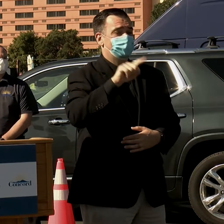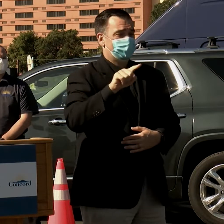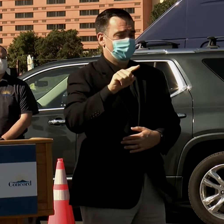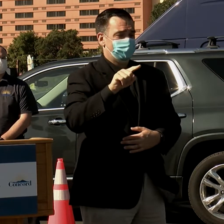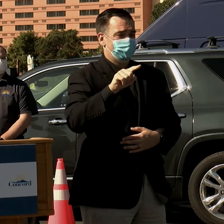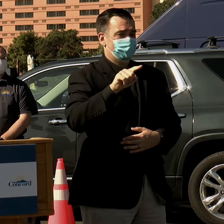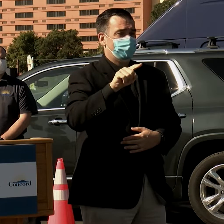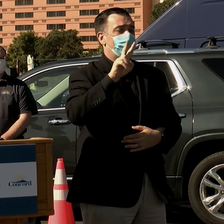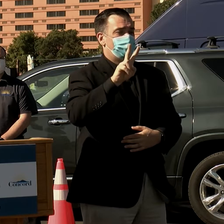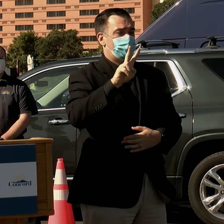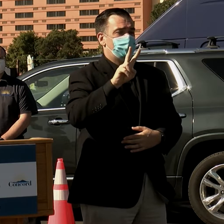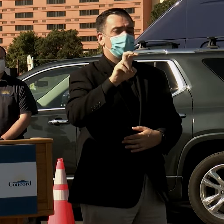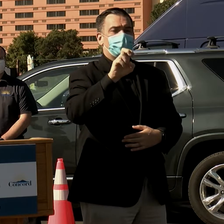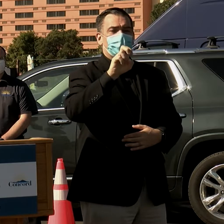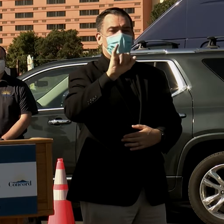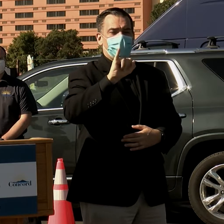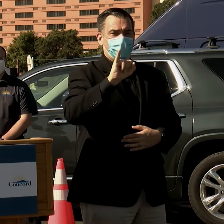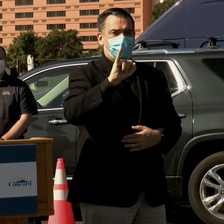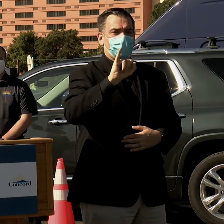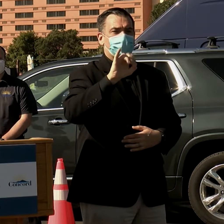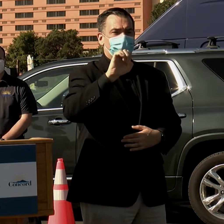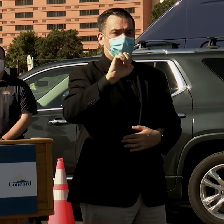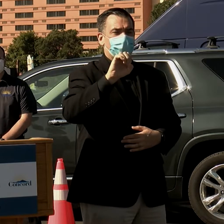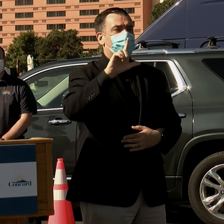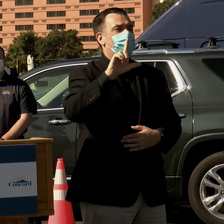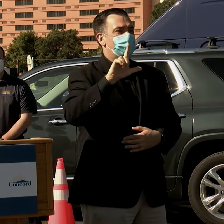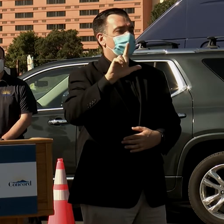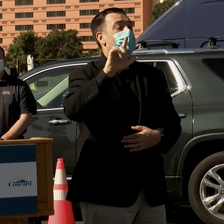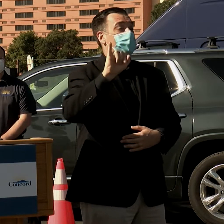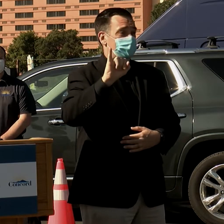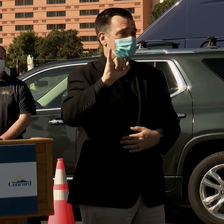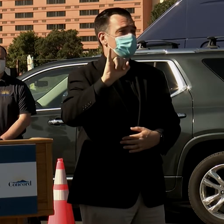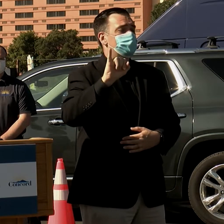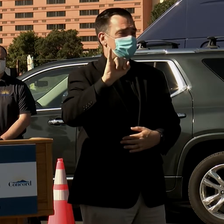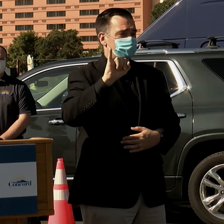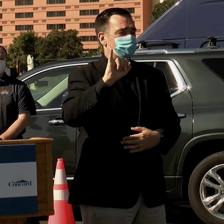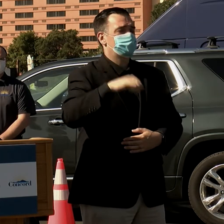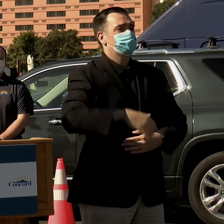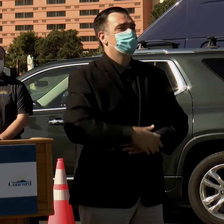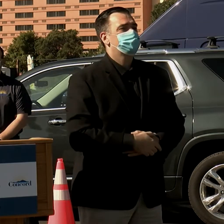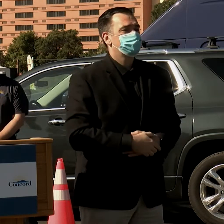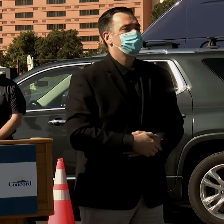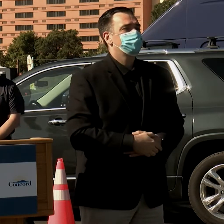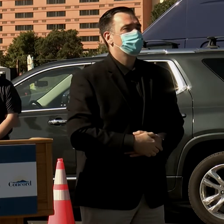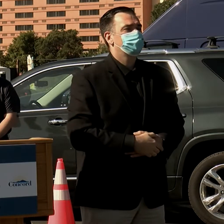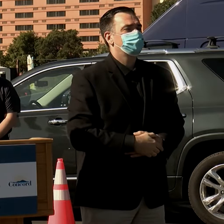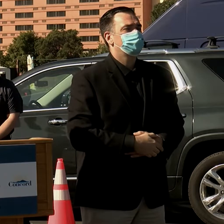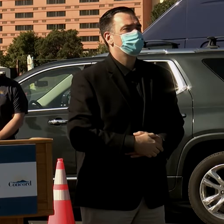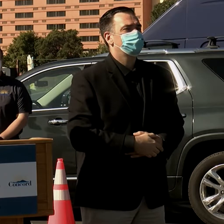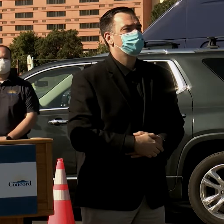like Zebra, V like Victor, I like India, E like Echo, L like Lemon, I like India.